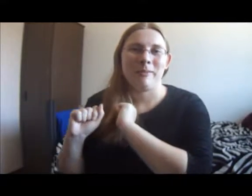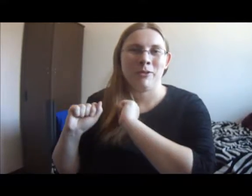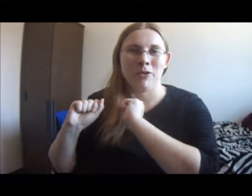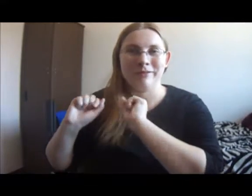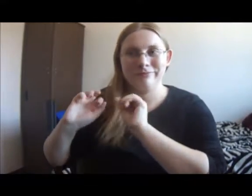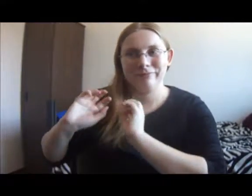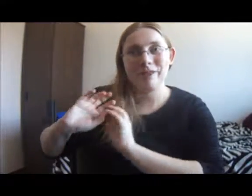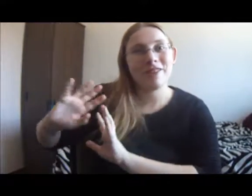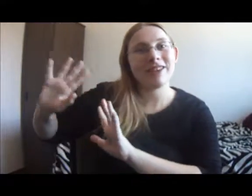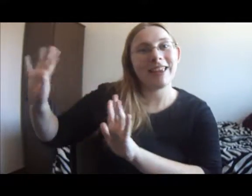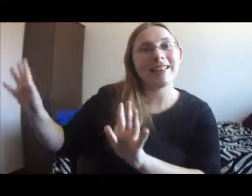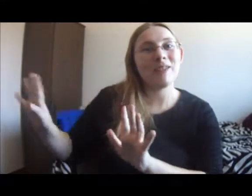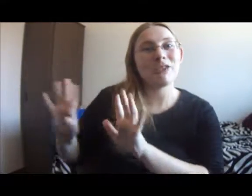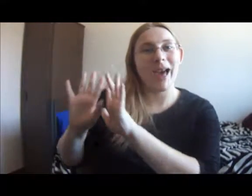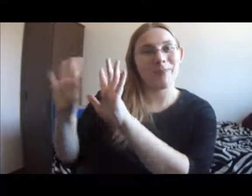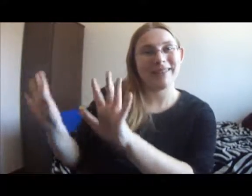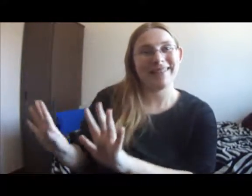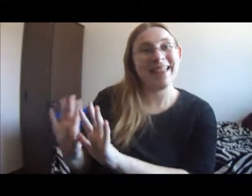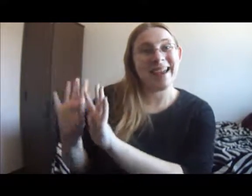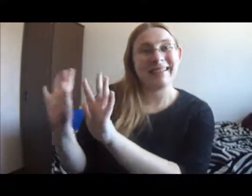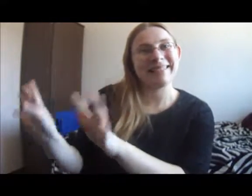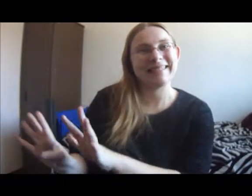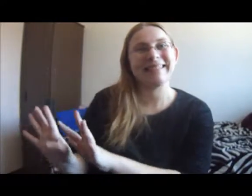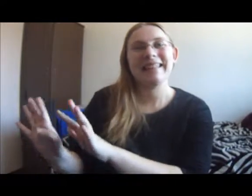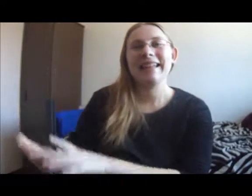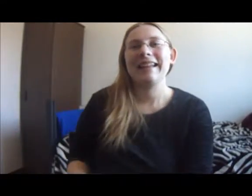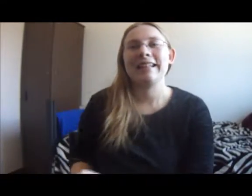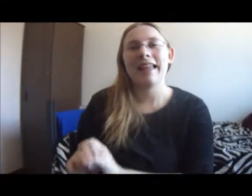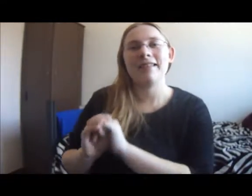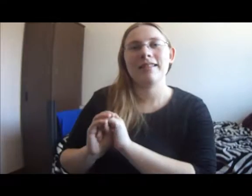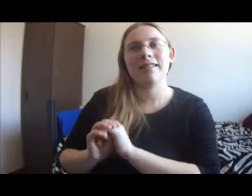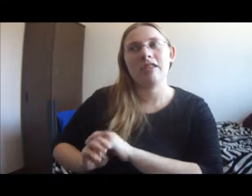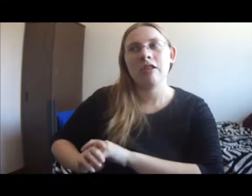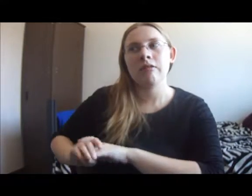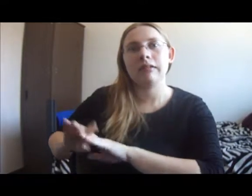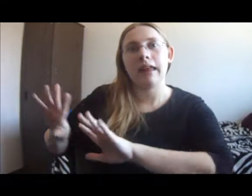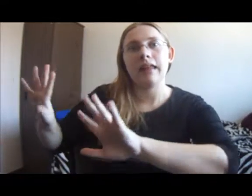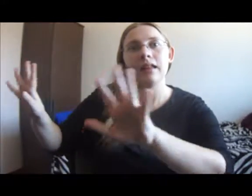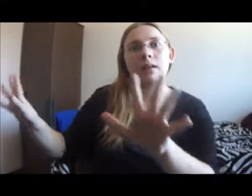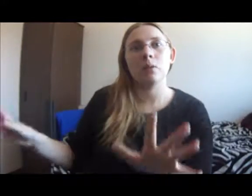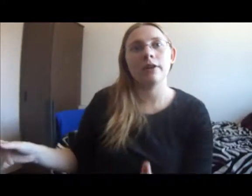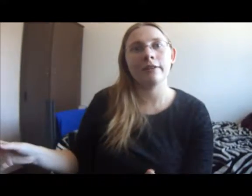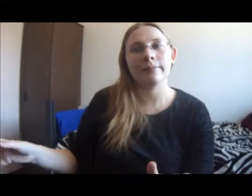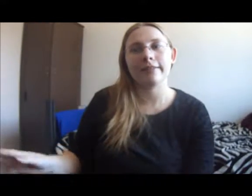Dumbledore. Which is going to get its own chapter. Yeah. Because that's just a can of worms.